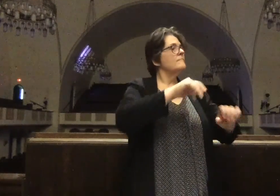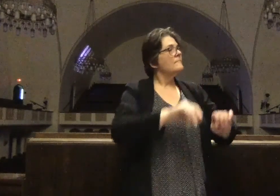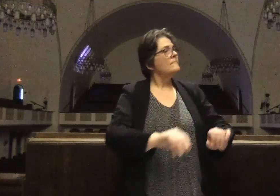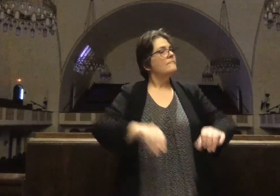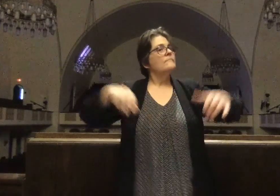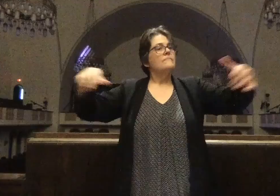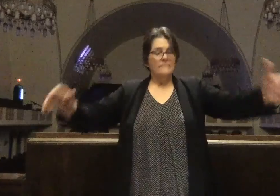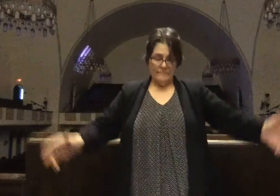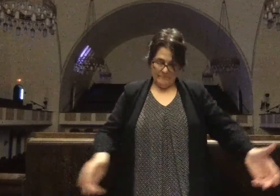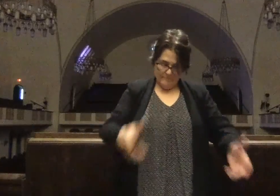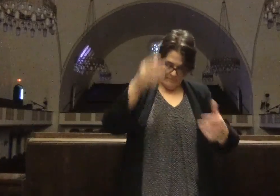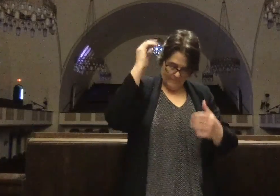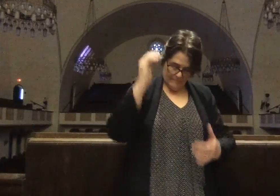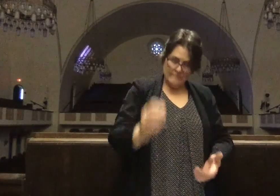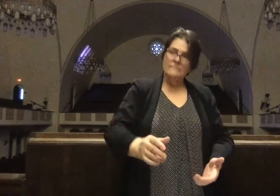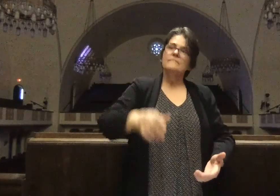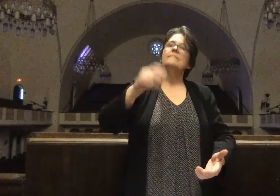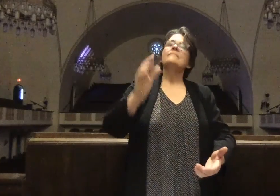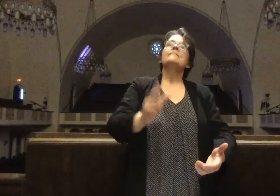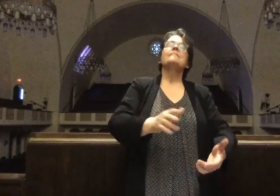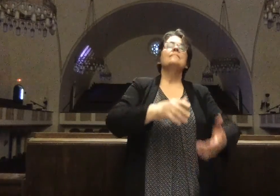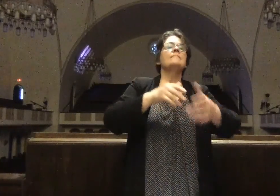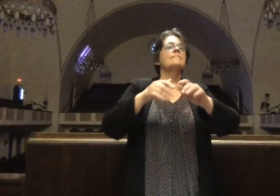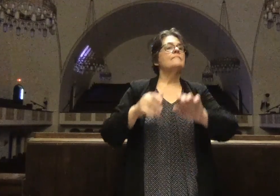Sister and brother,